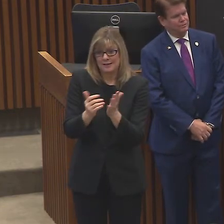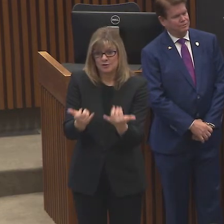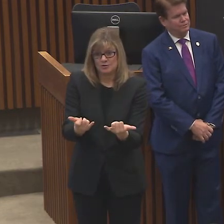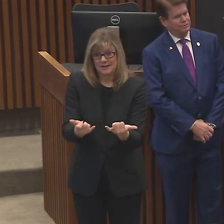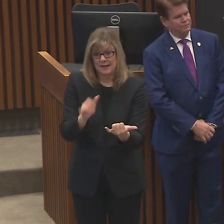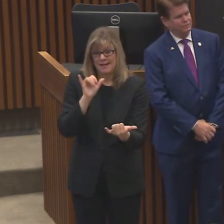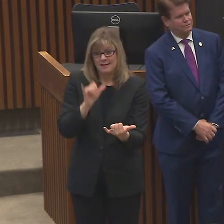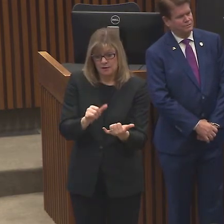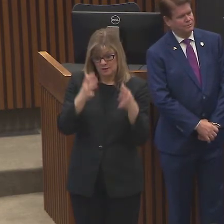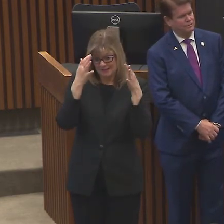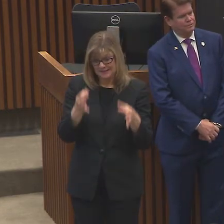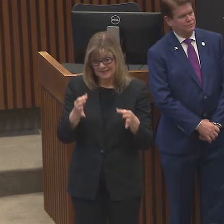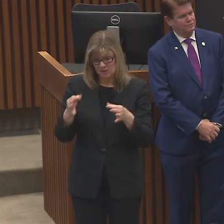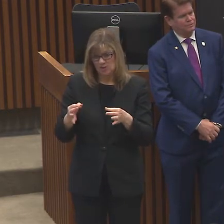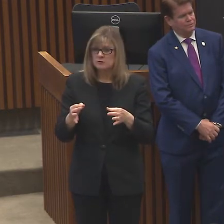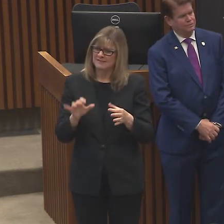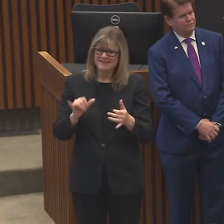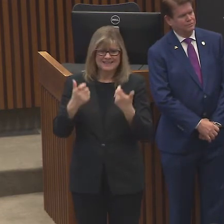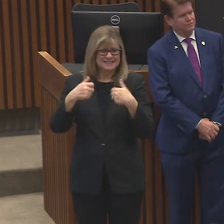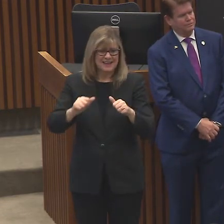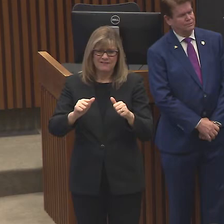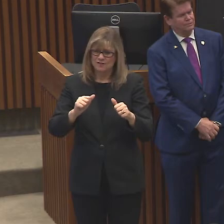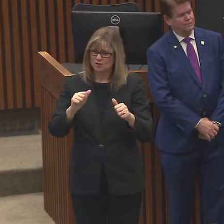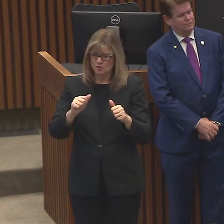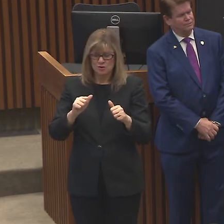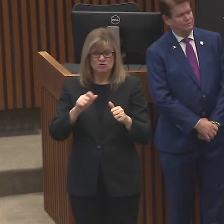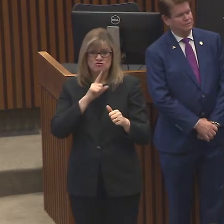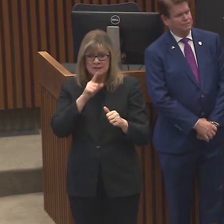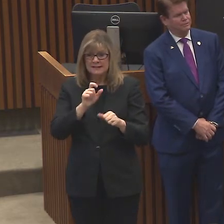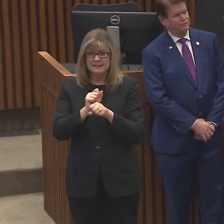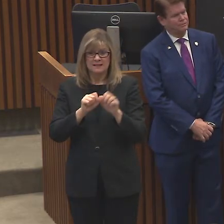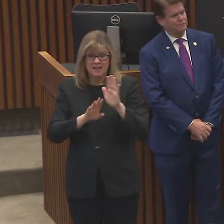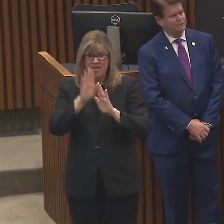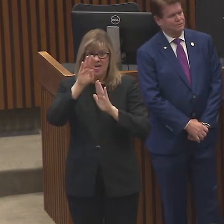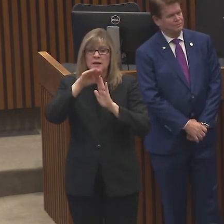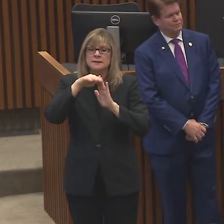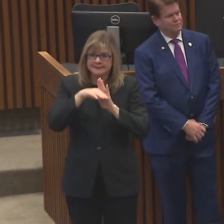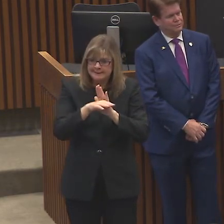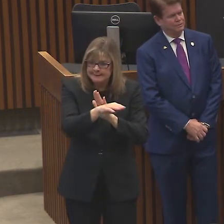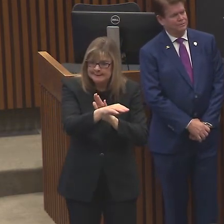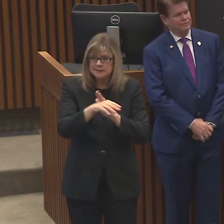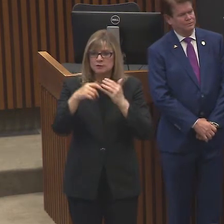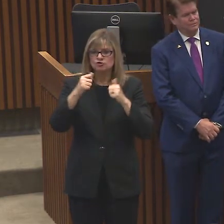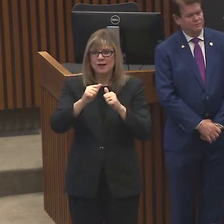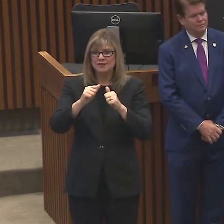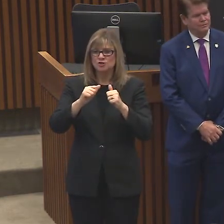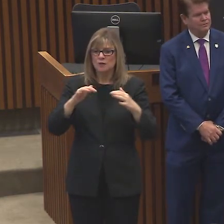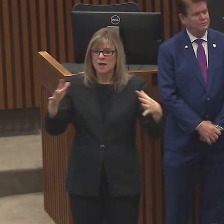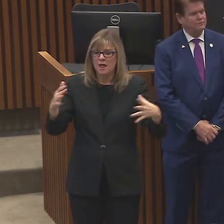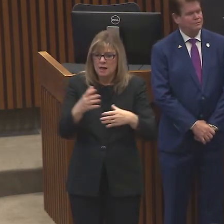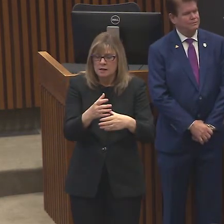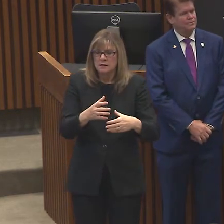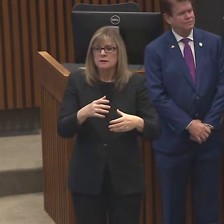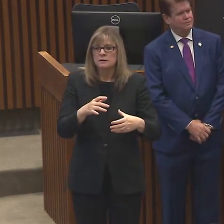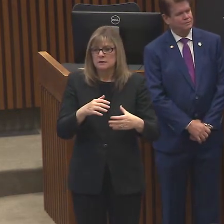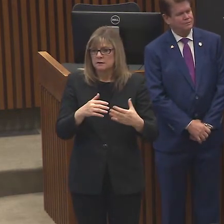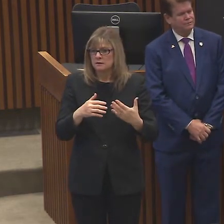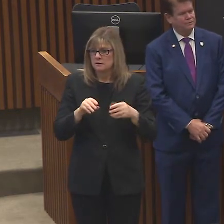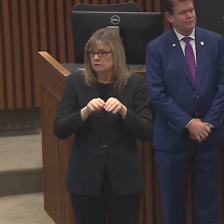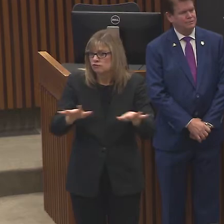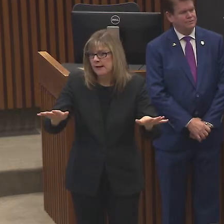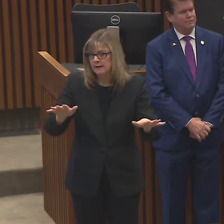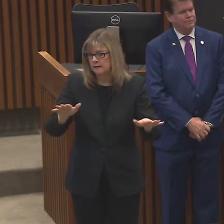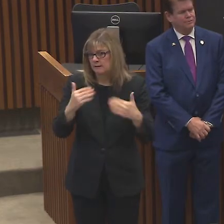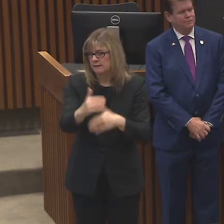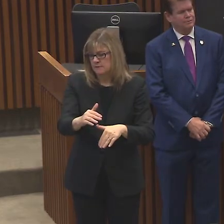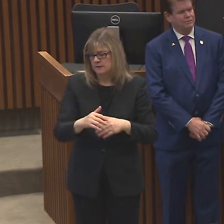an effort to close that gap and to catch up and so the leaders of